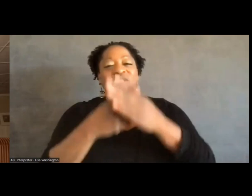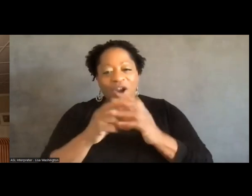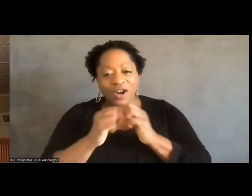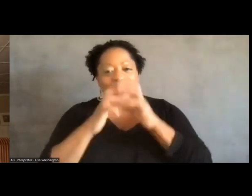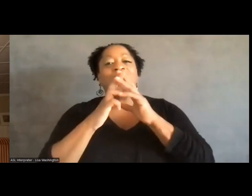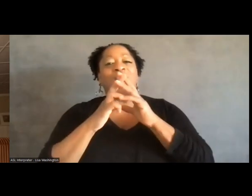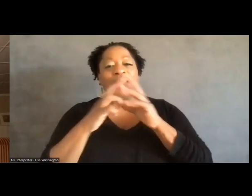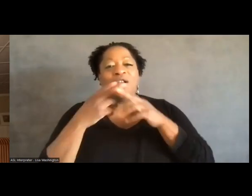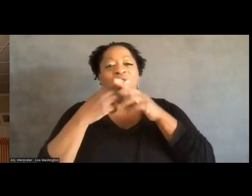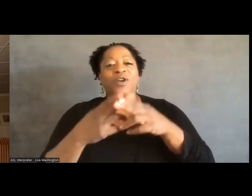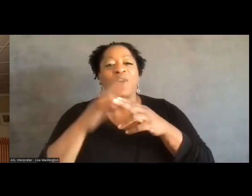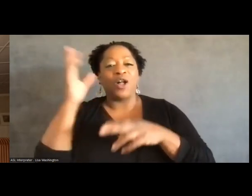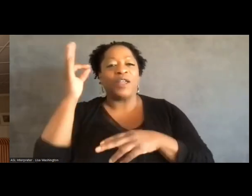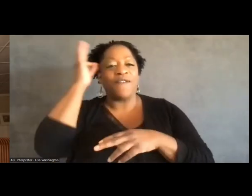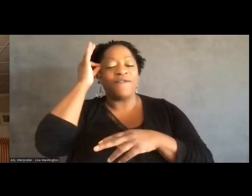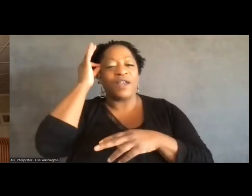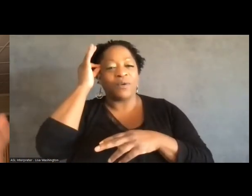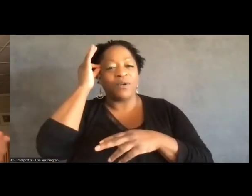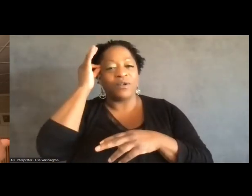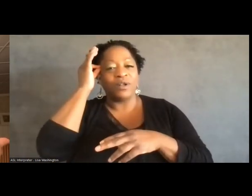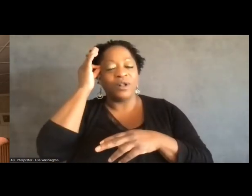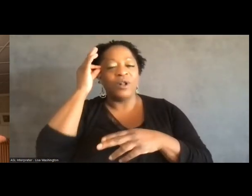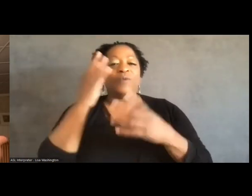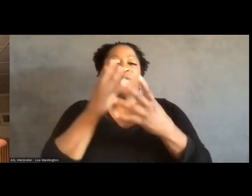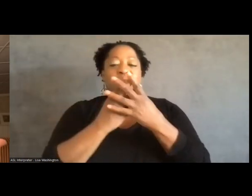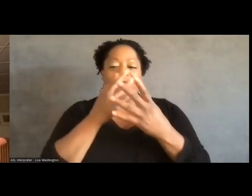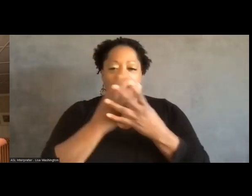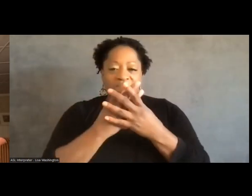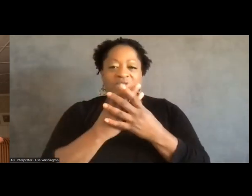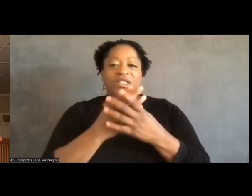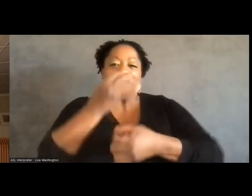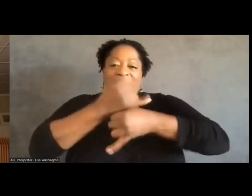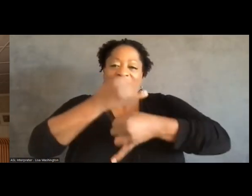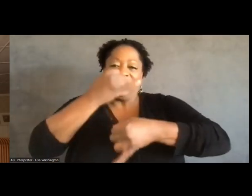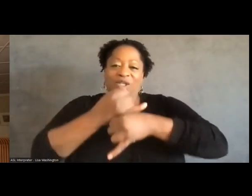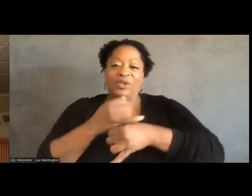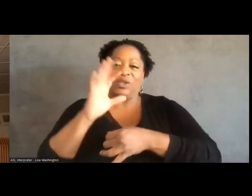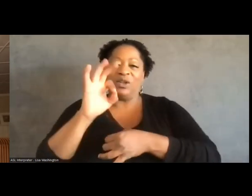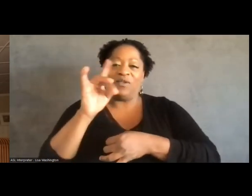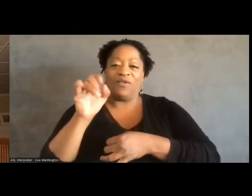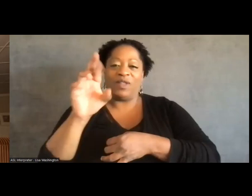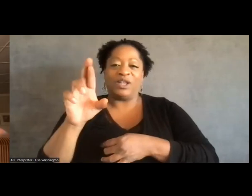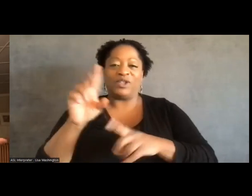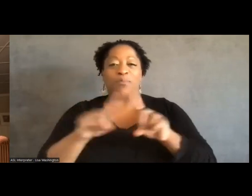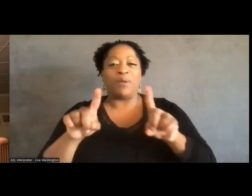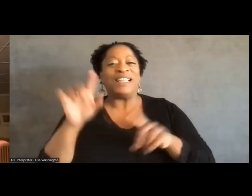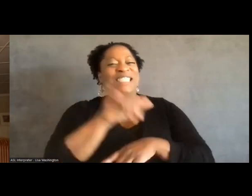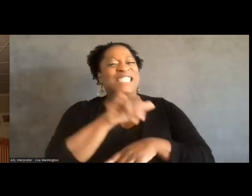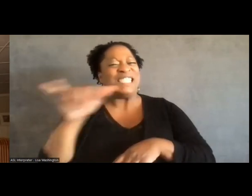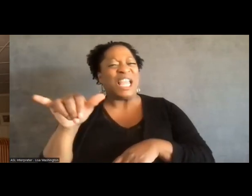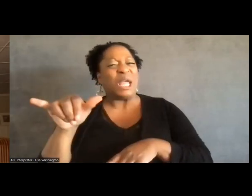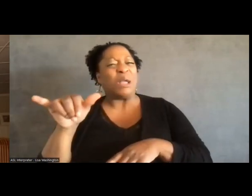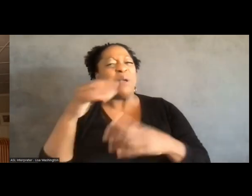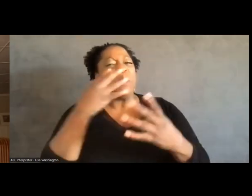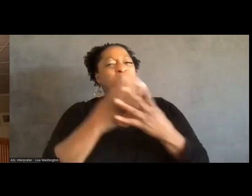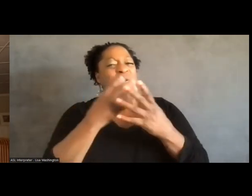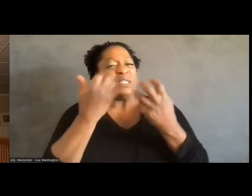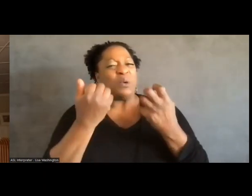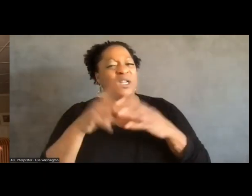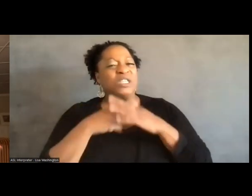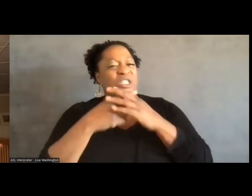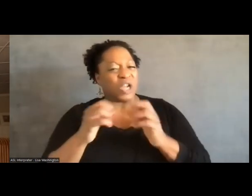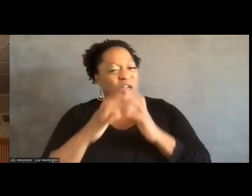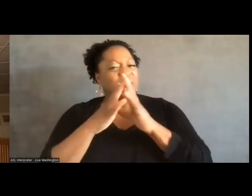Correctional Institution Letcher. But it's more or less the same proposal. So we are now in this new